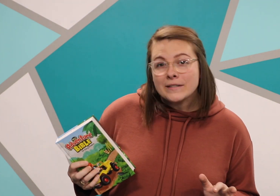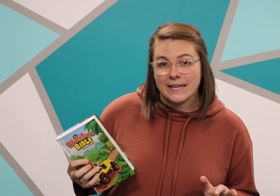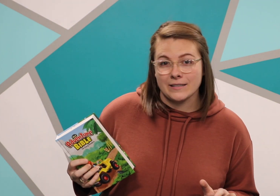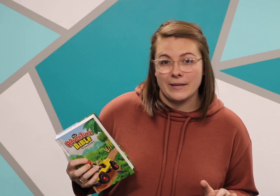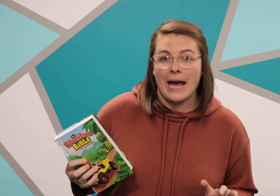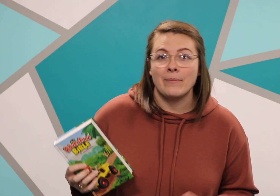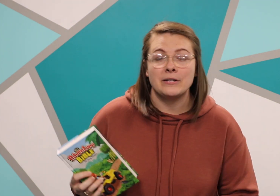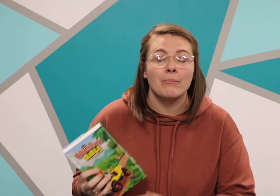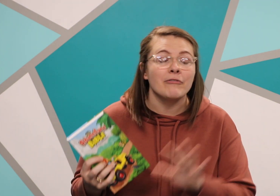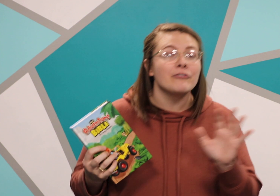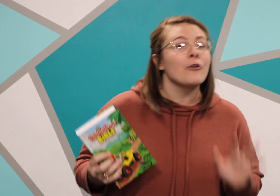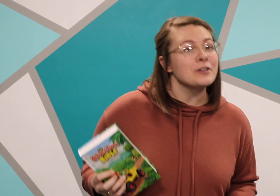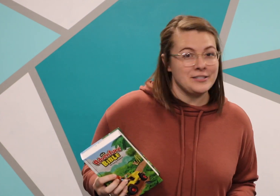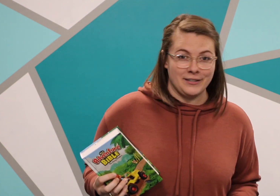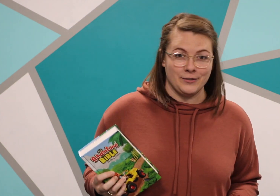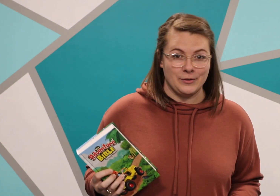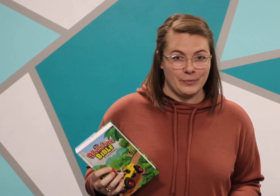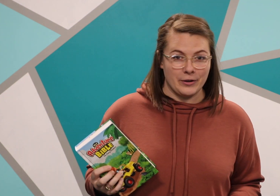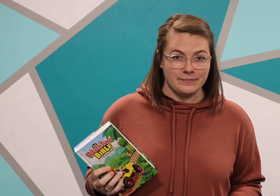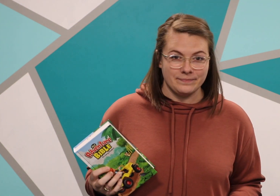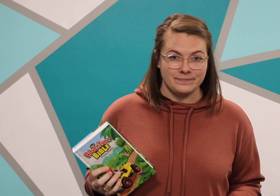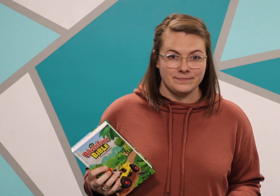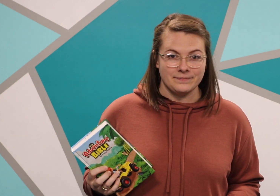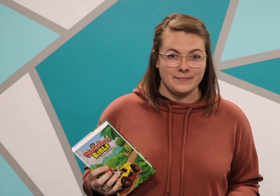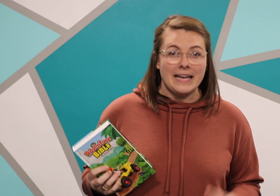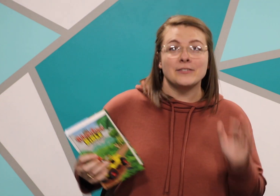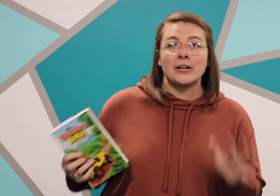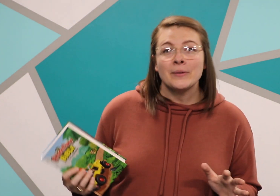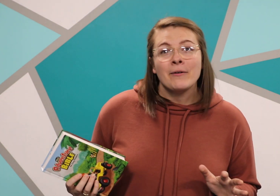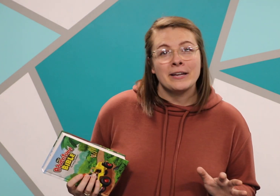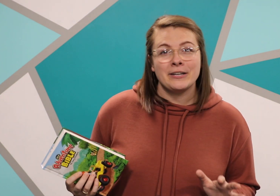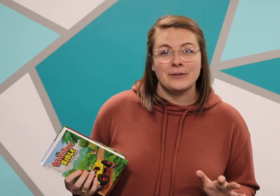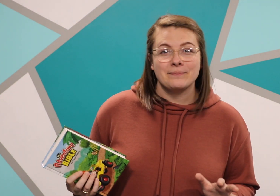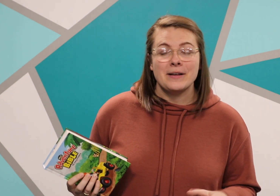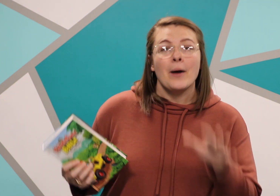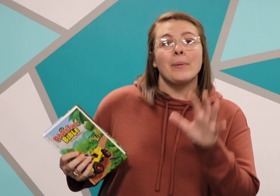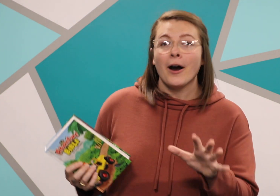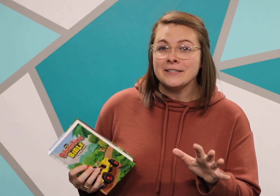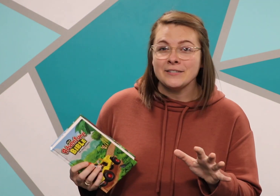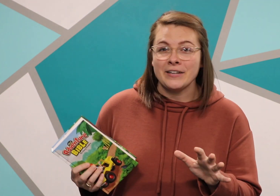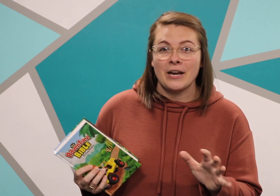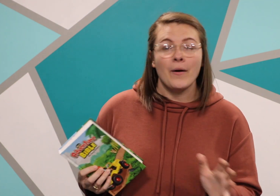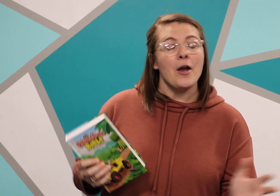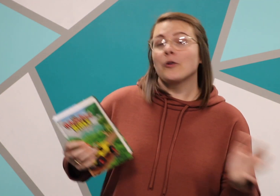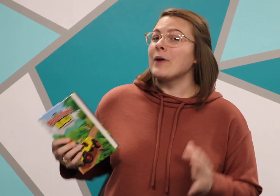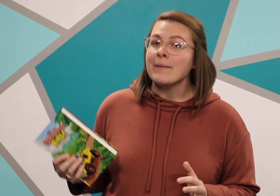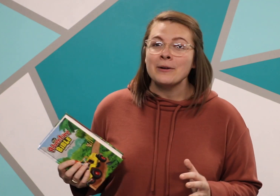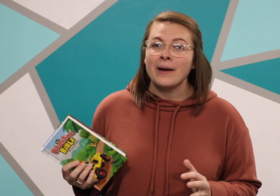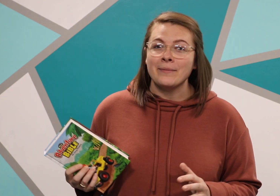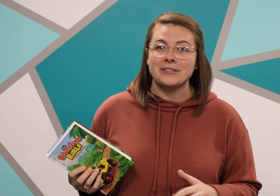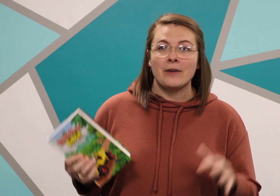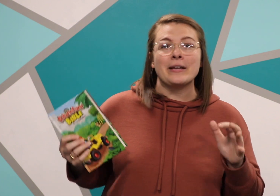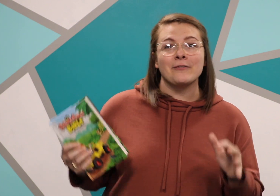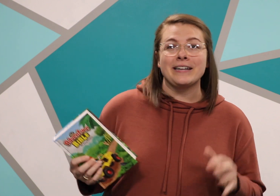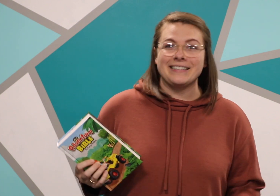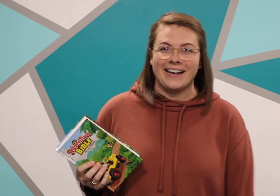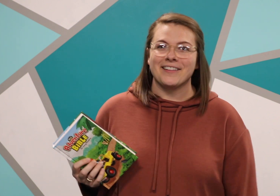Testament happened before Jesus was born. So here's what I want you to do. Pause this video, grab your Bible so that we can read it together.